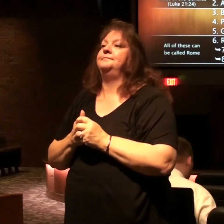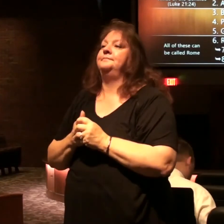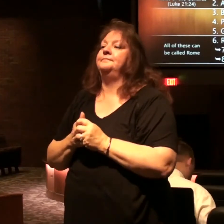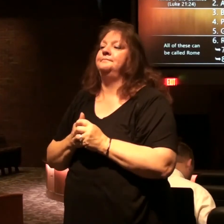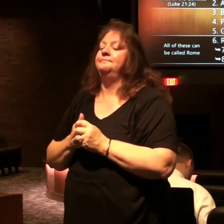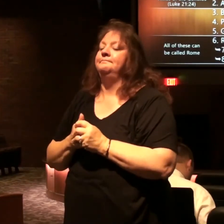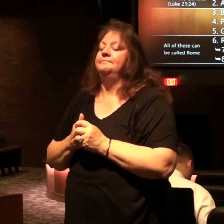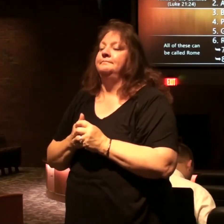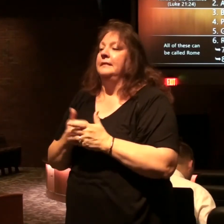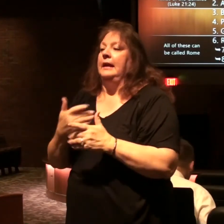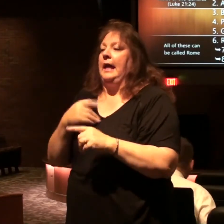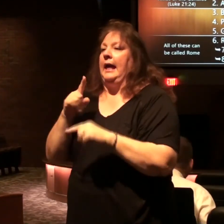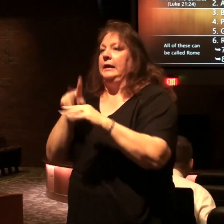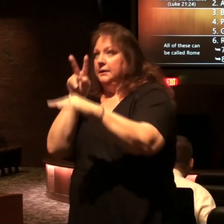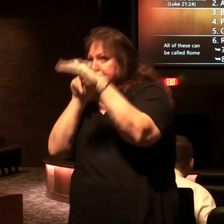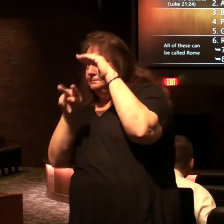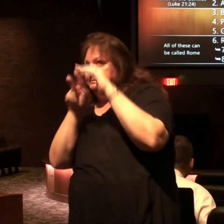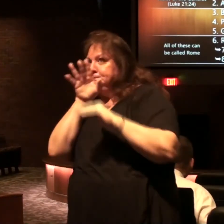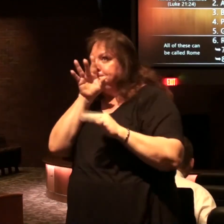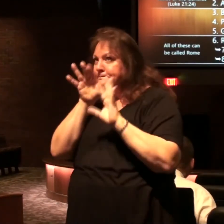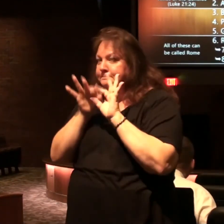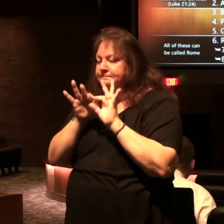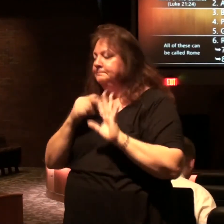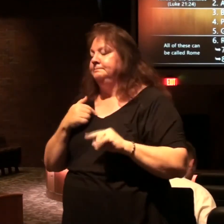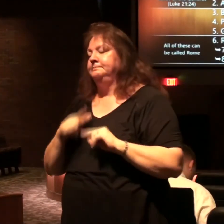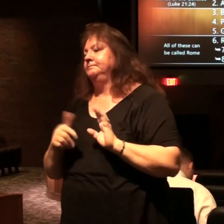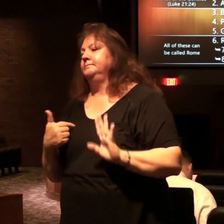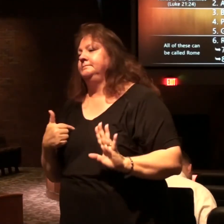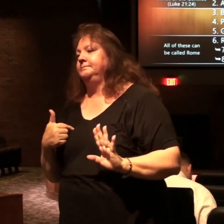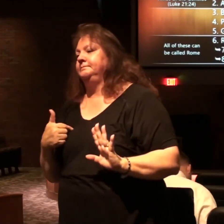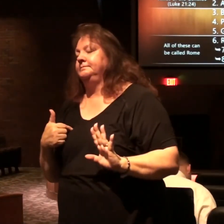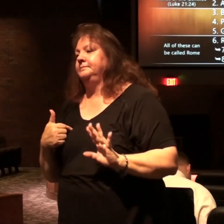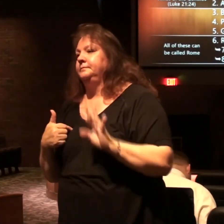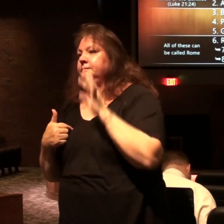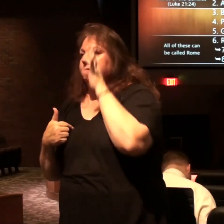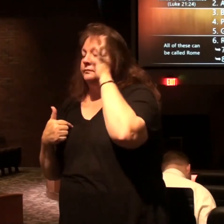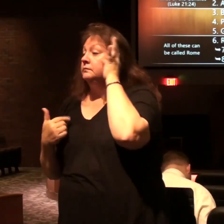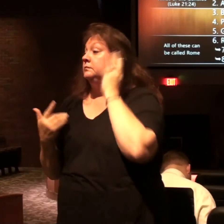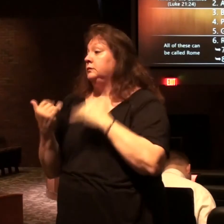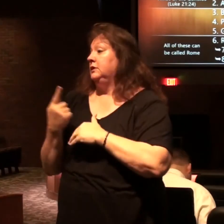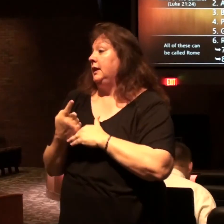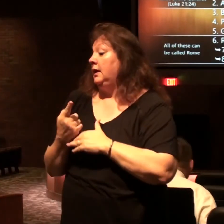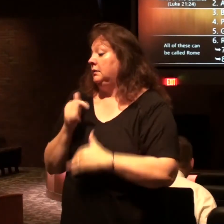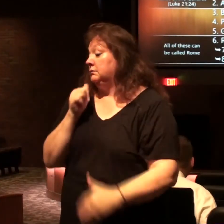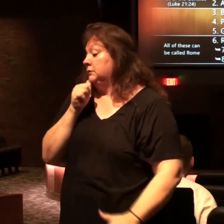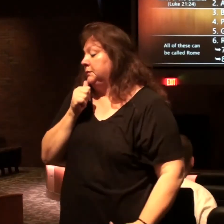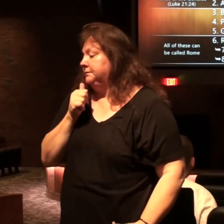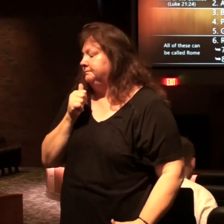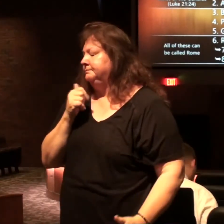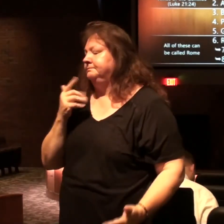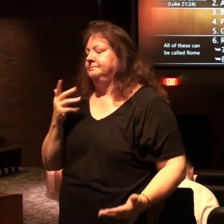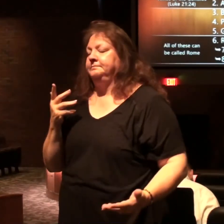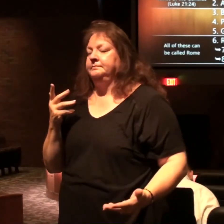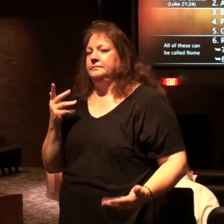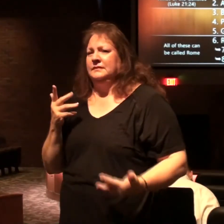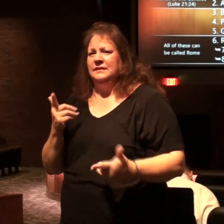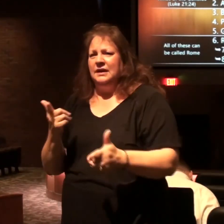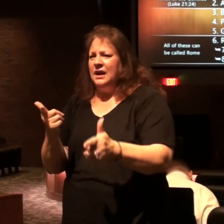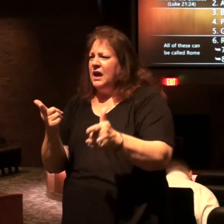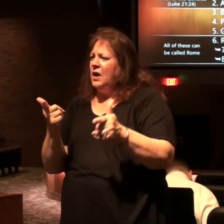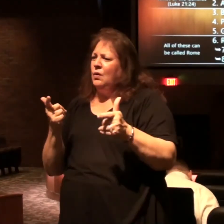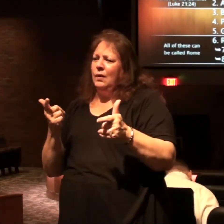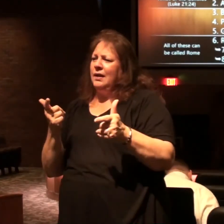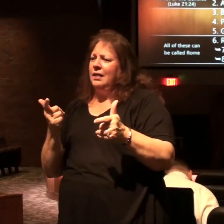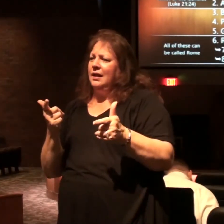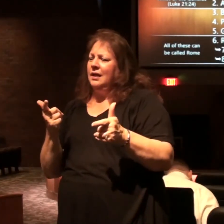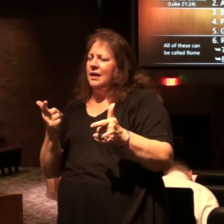thing you know I can't prophesy will it be today will it be tomorrow what how quickly could